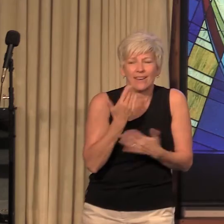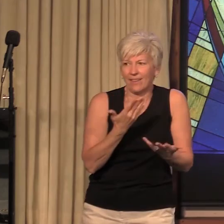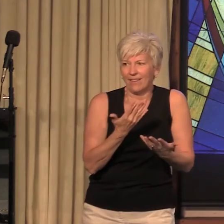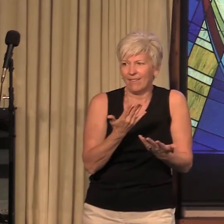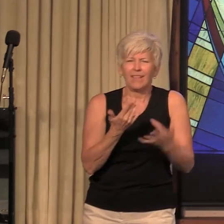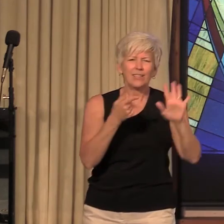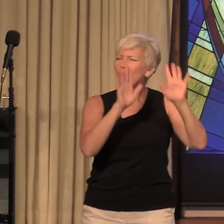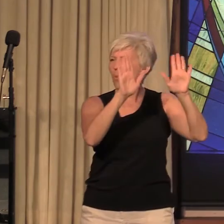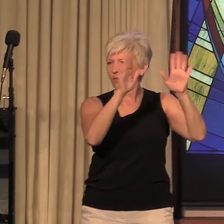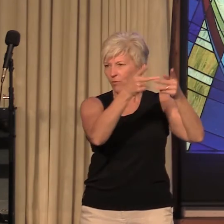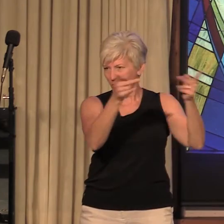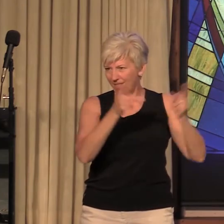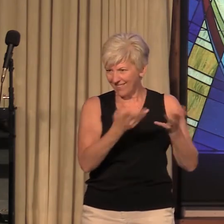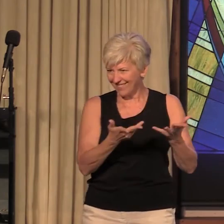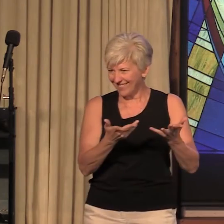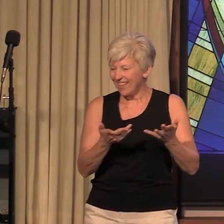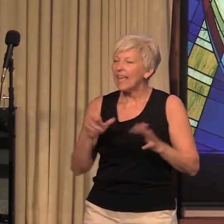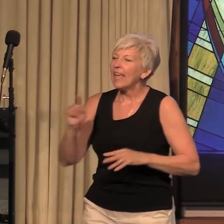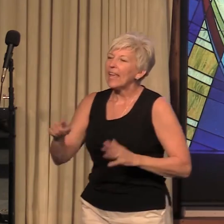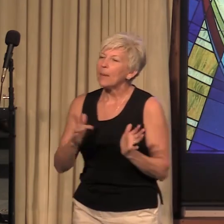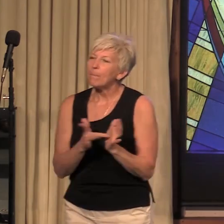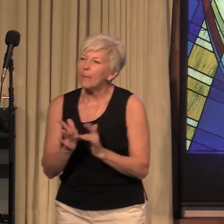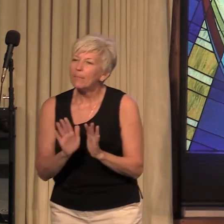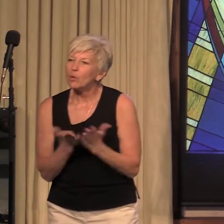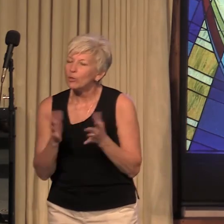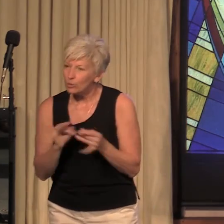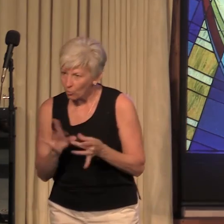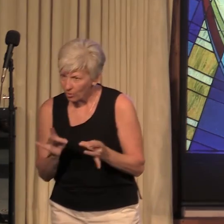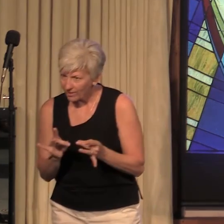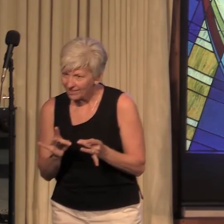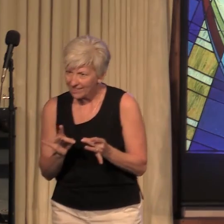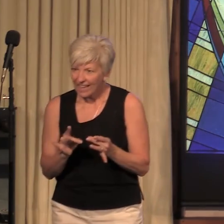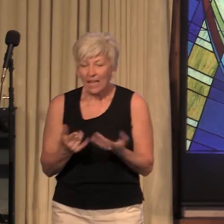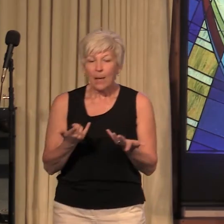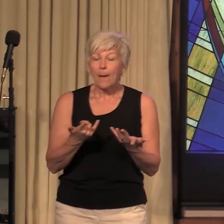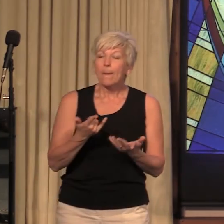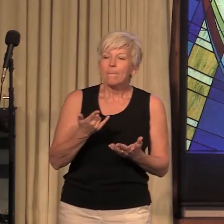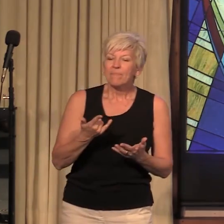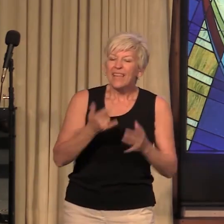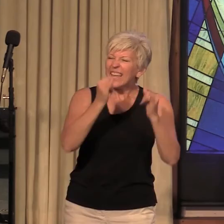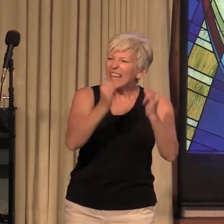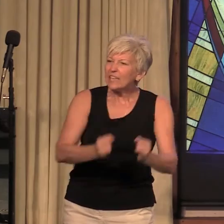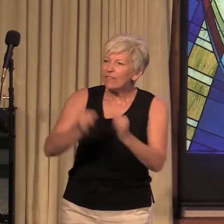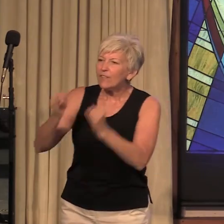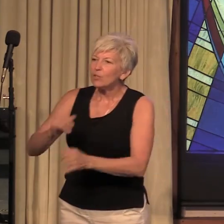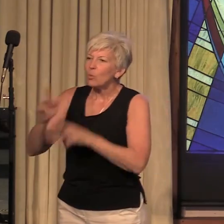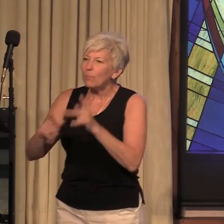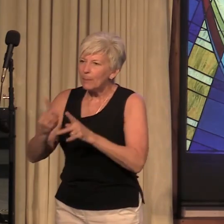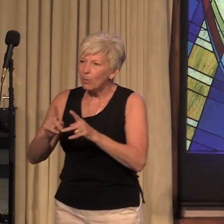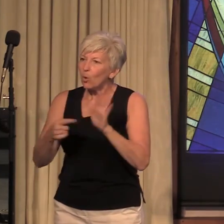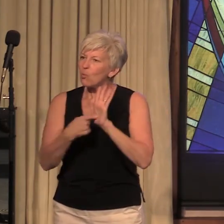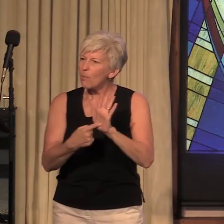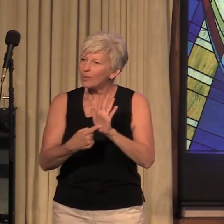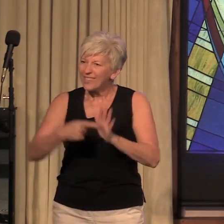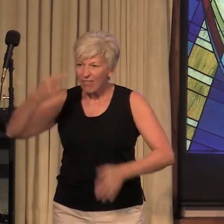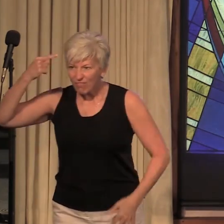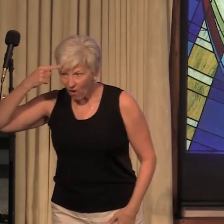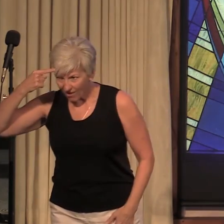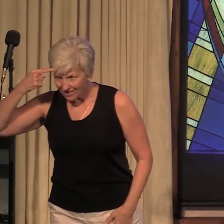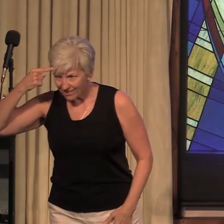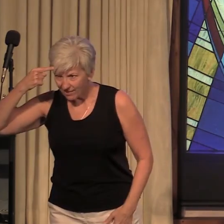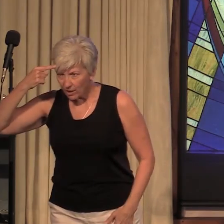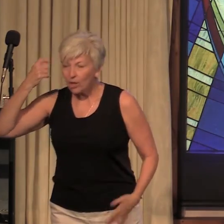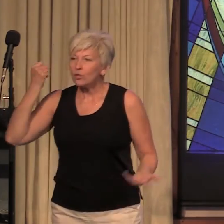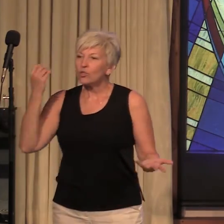in biblical stories very often individual people represent thoughts so in the consciousness of the Israelites